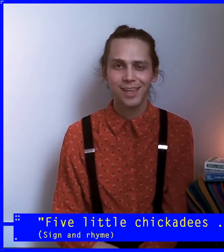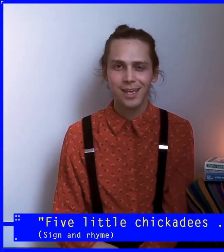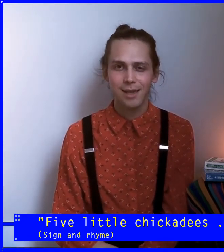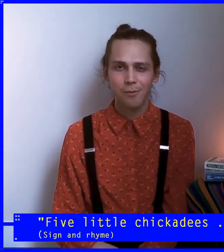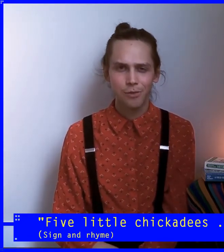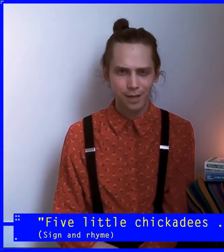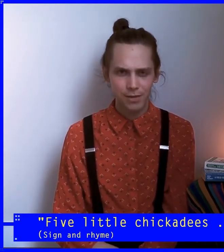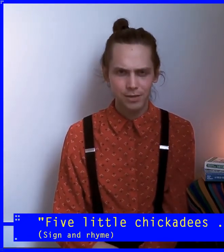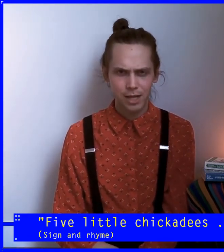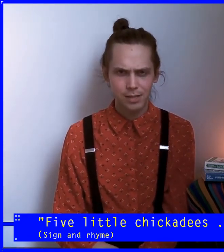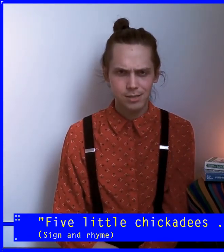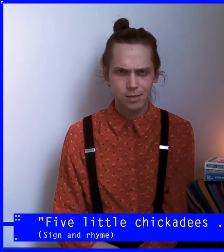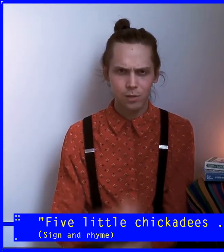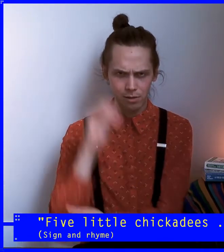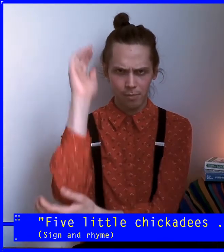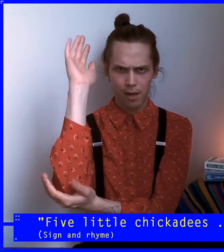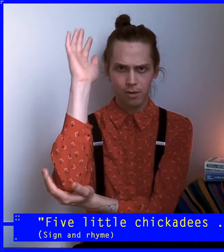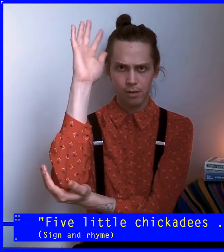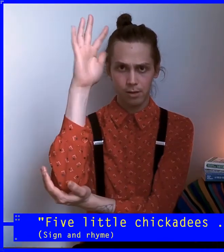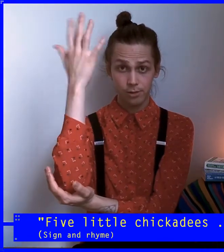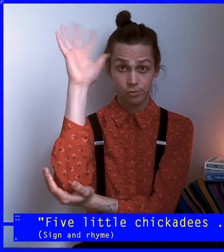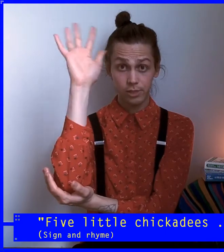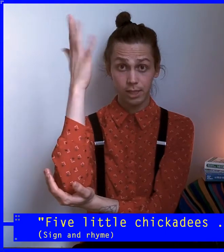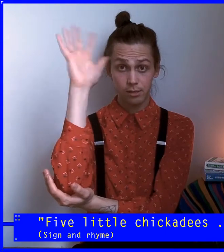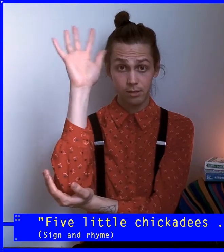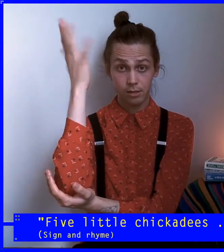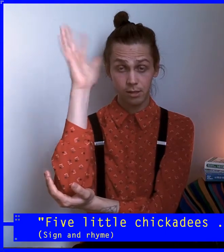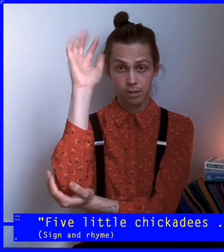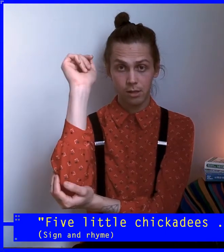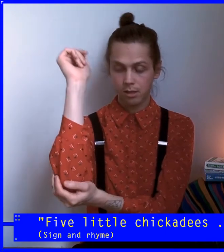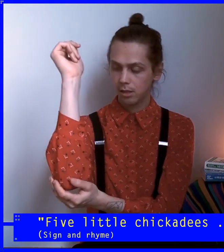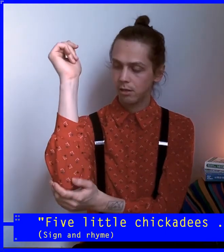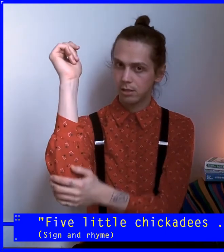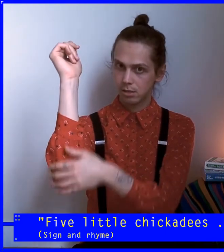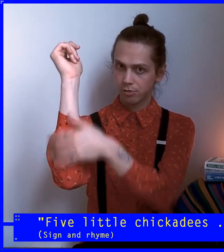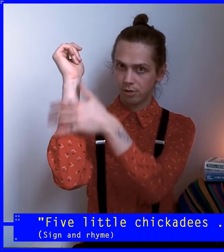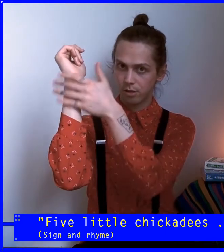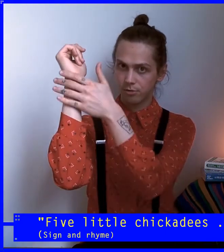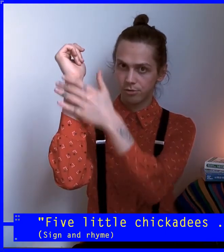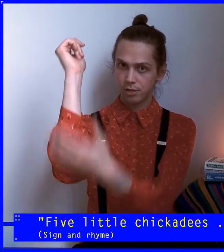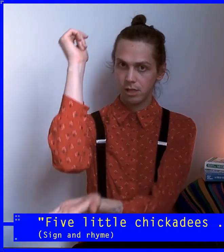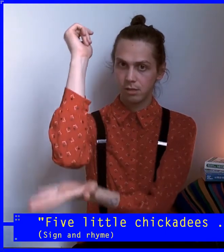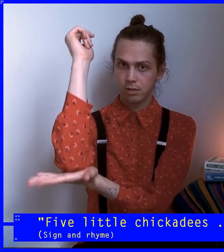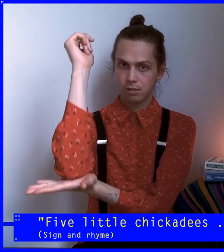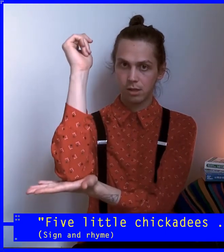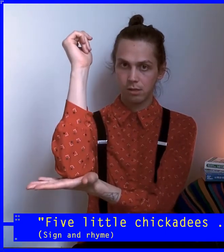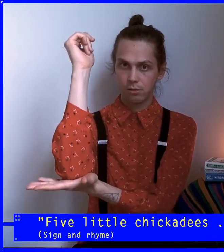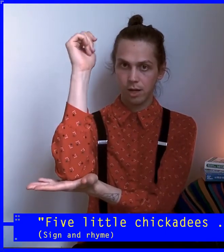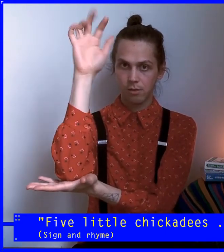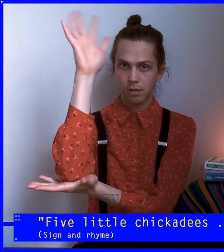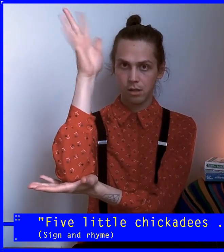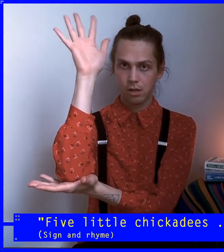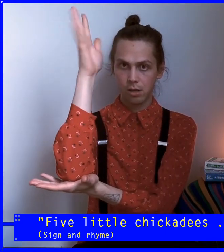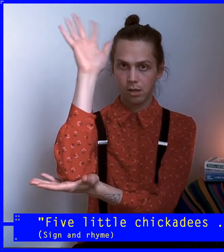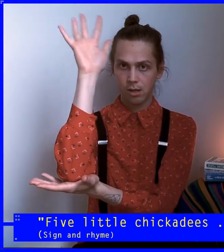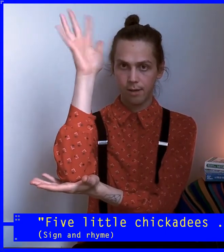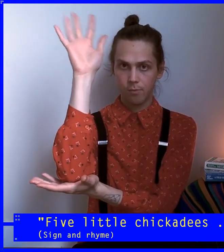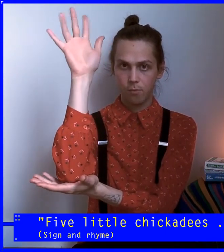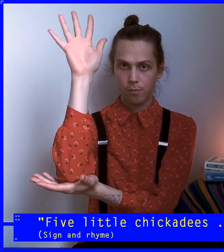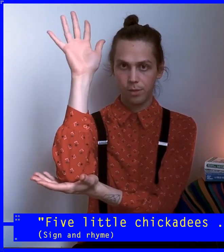Are there any other signs? We learned about a tree. Here is the trunk of the tree sitting on the ground. The